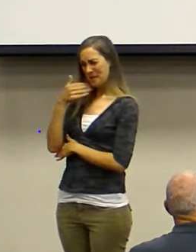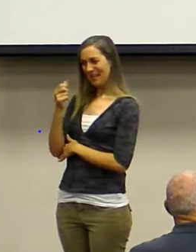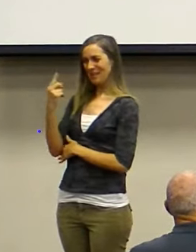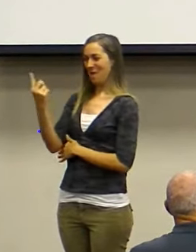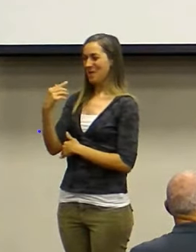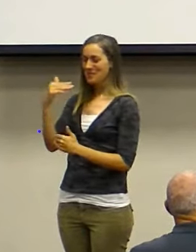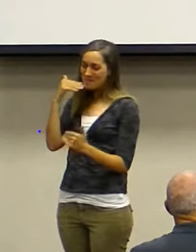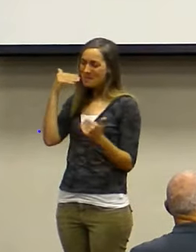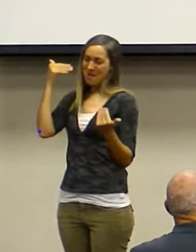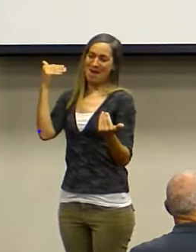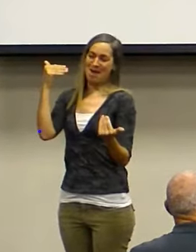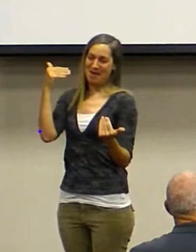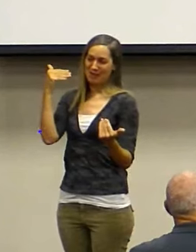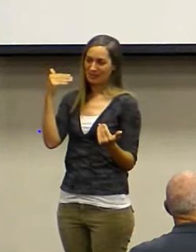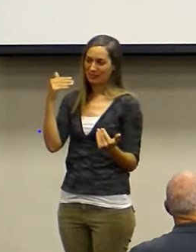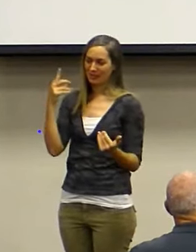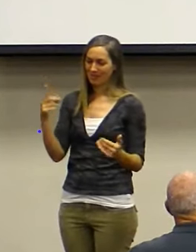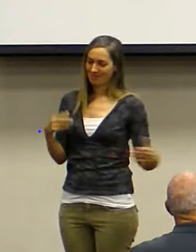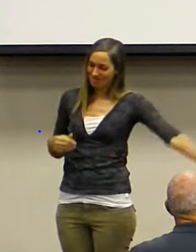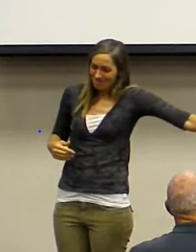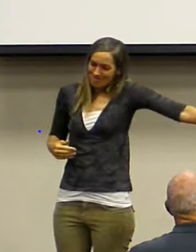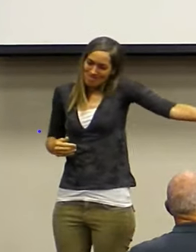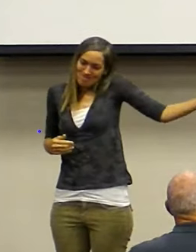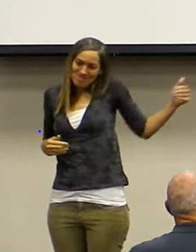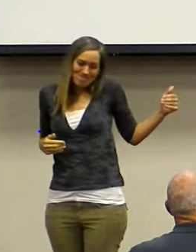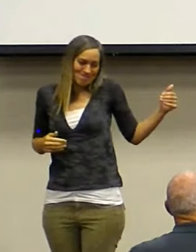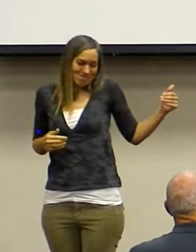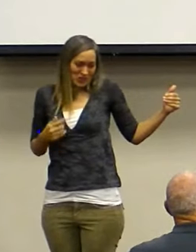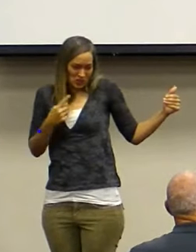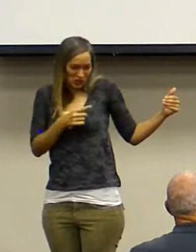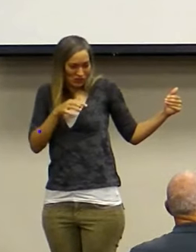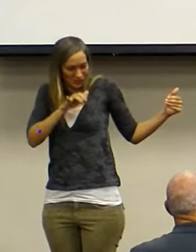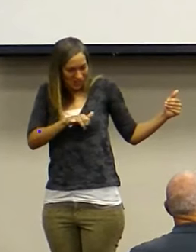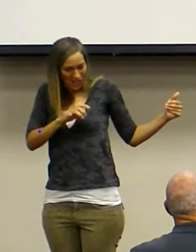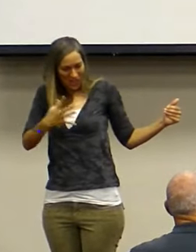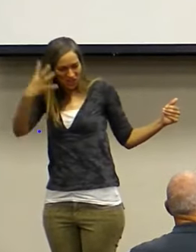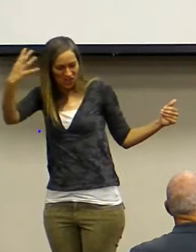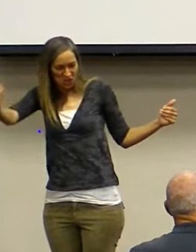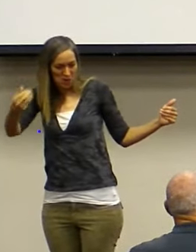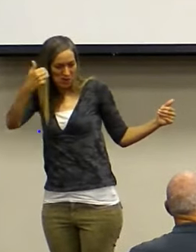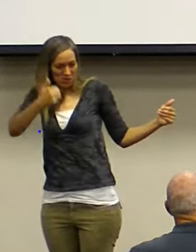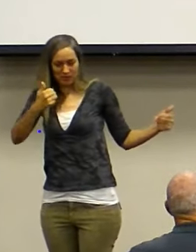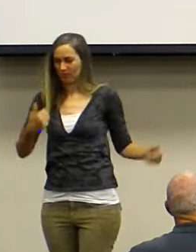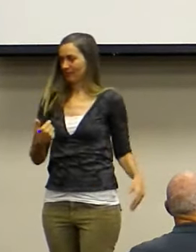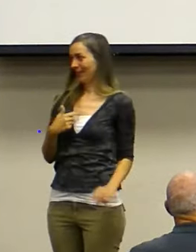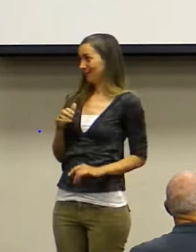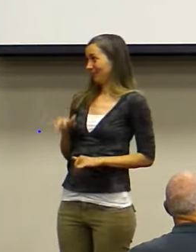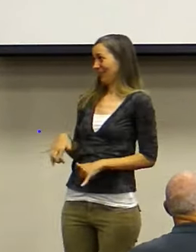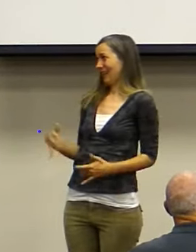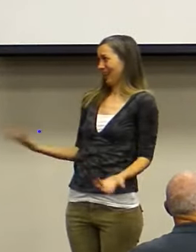So I'm walking towards the line, and Johnny grabbed my shoulder. goes, are you staying or are you going? I'm like, Johnny, I'm staying.